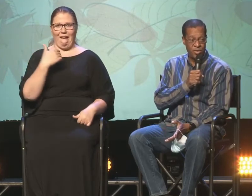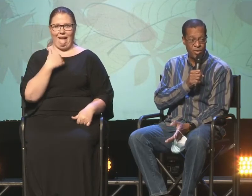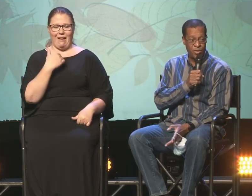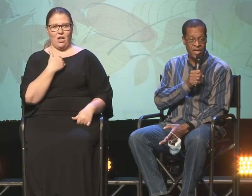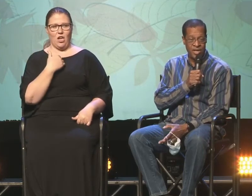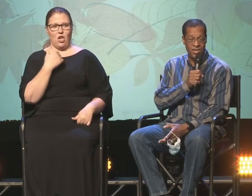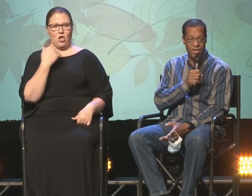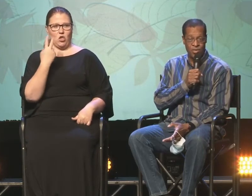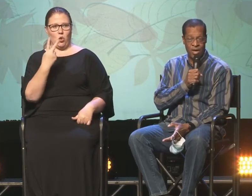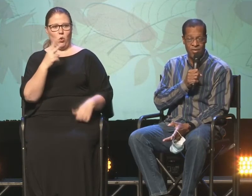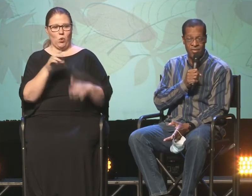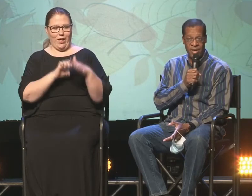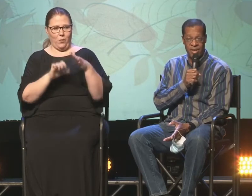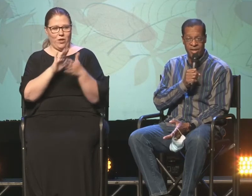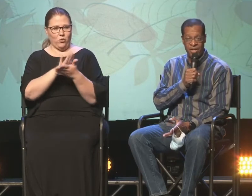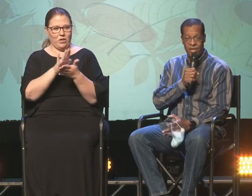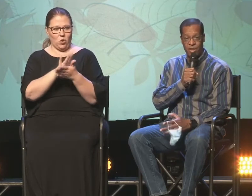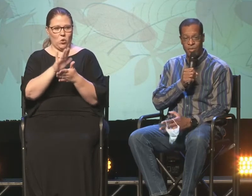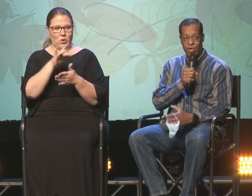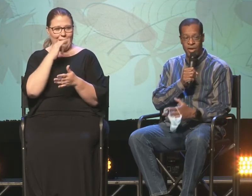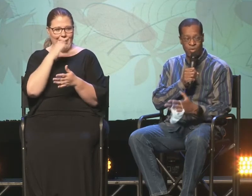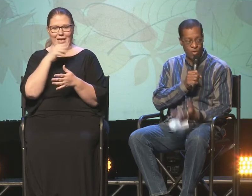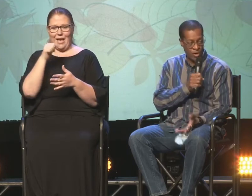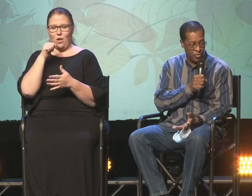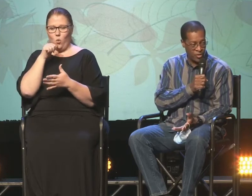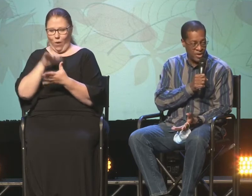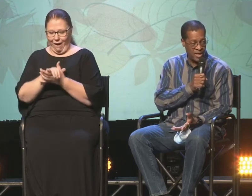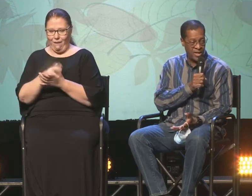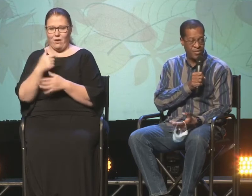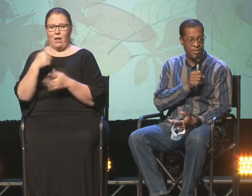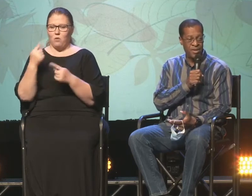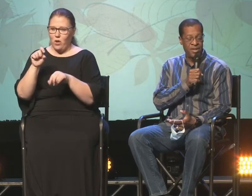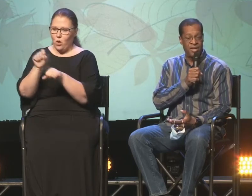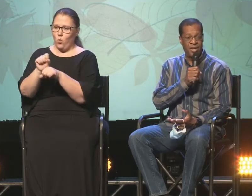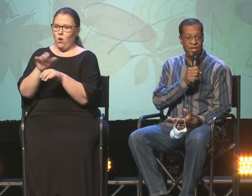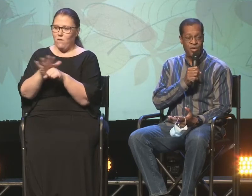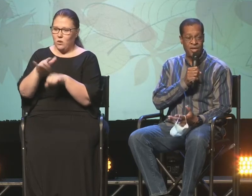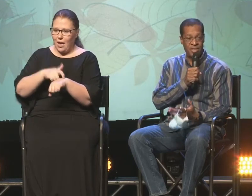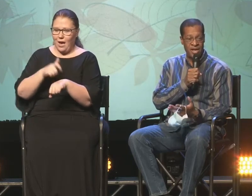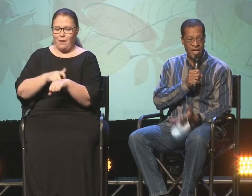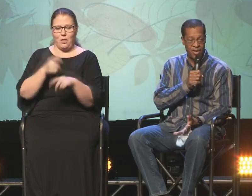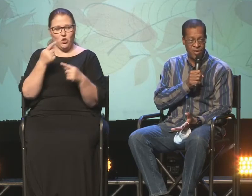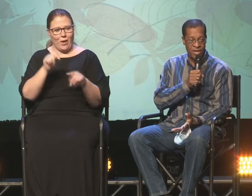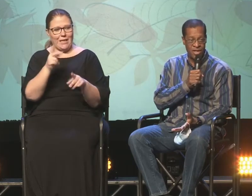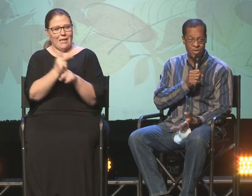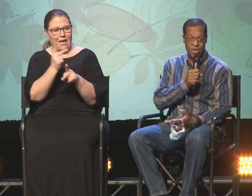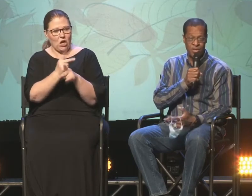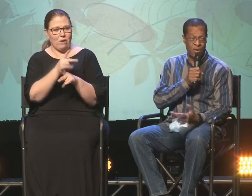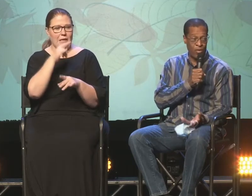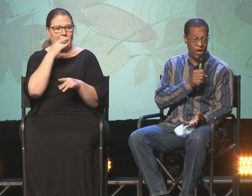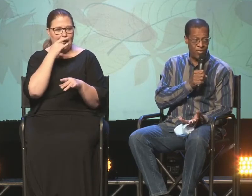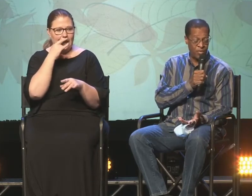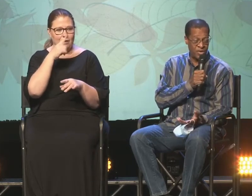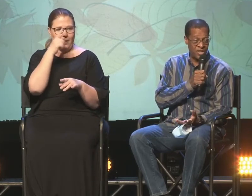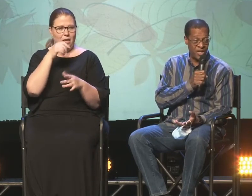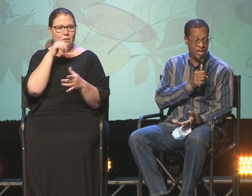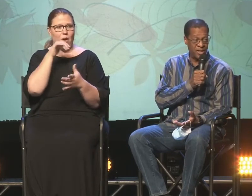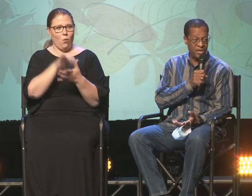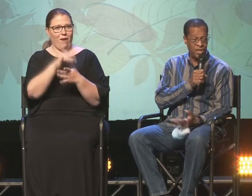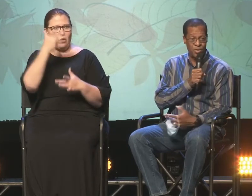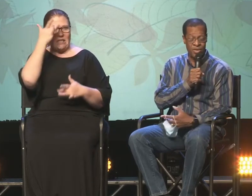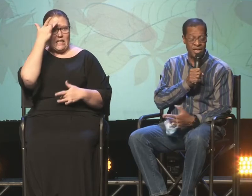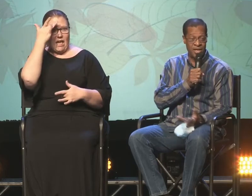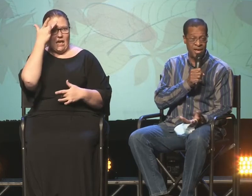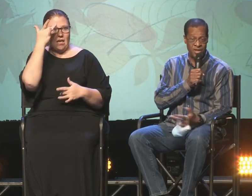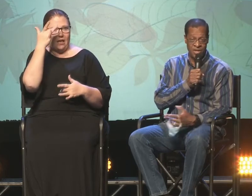elementary school kids and a wife. And so I'm trying to work full-time and trying to take care of the kids because my wife was sick